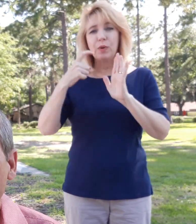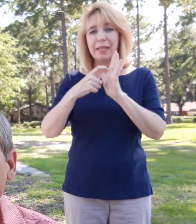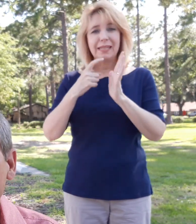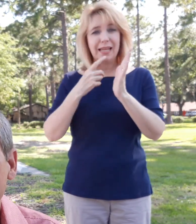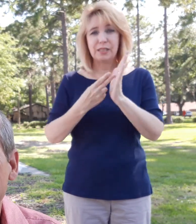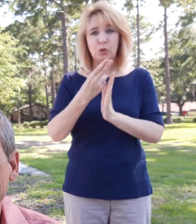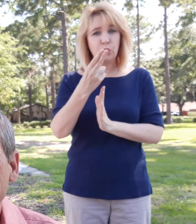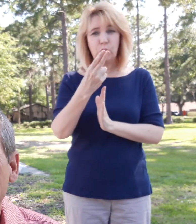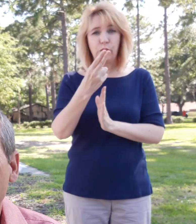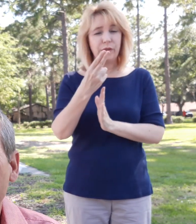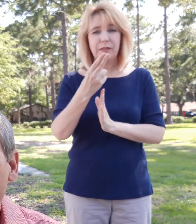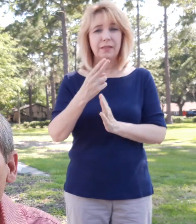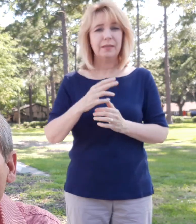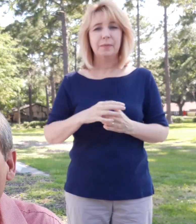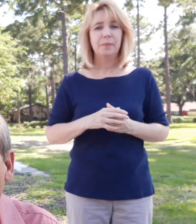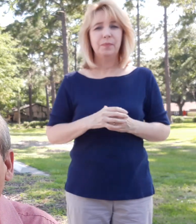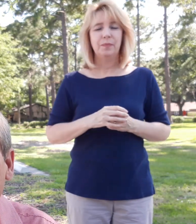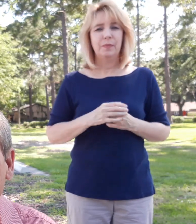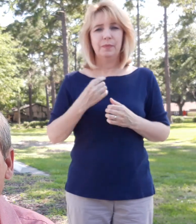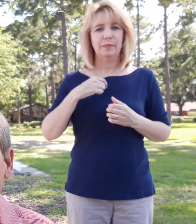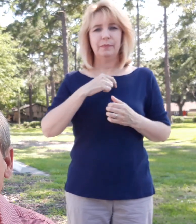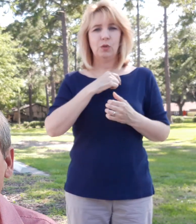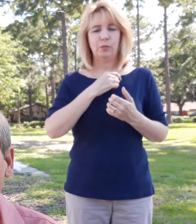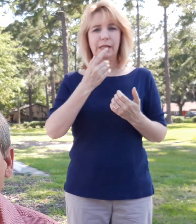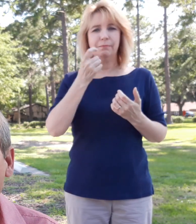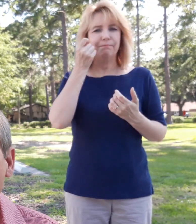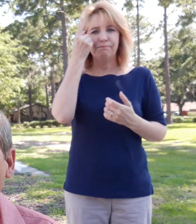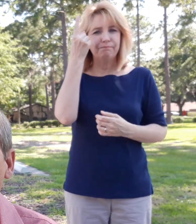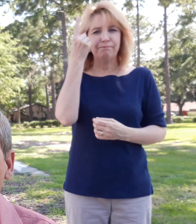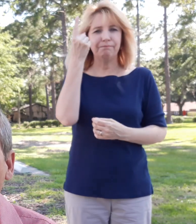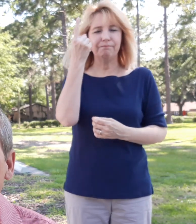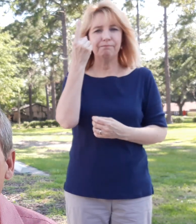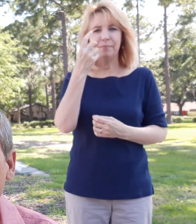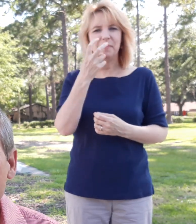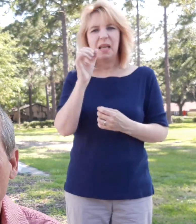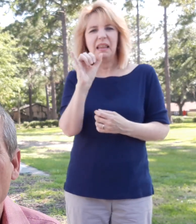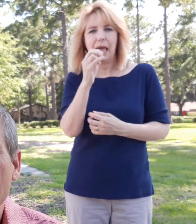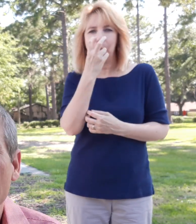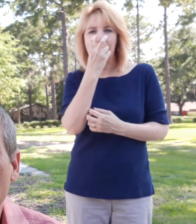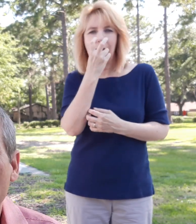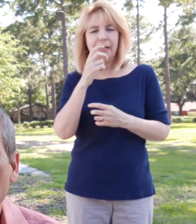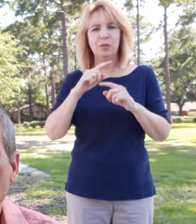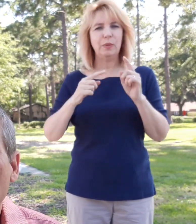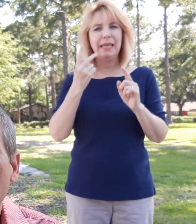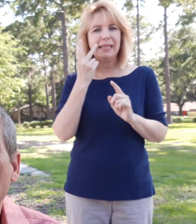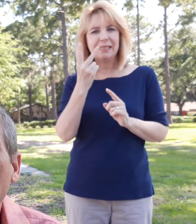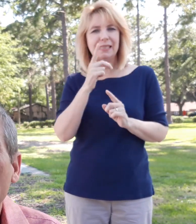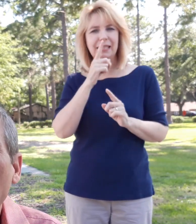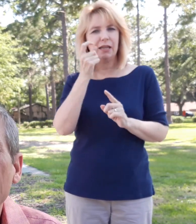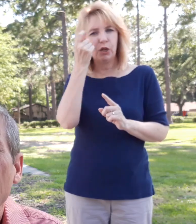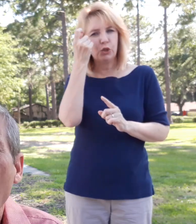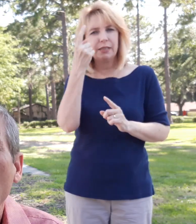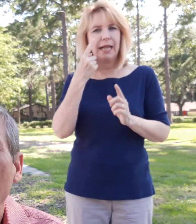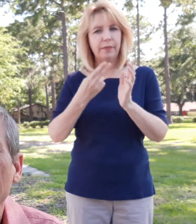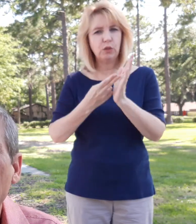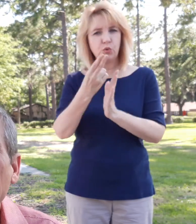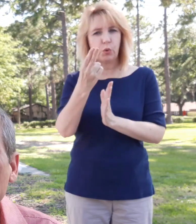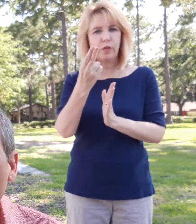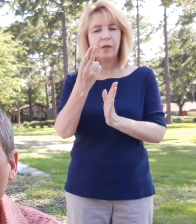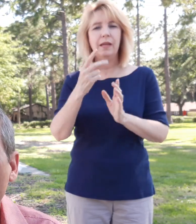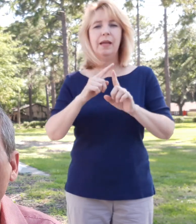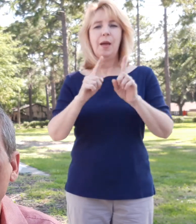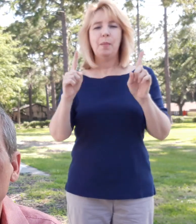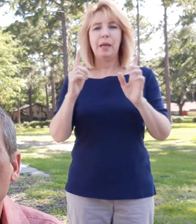truth because we're blind and we can't see the truth. But I pray that God will